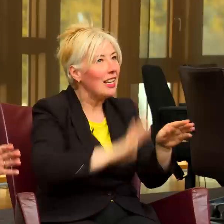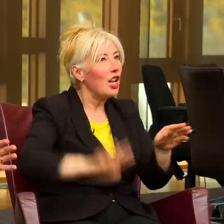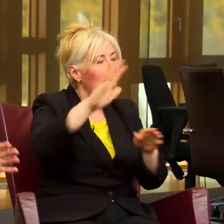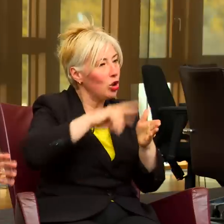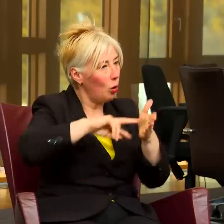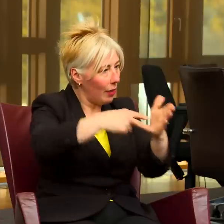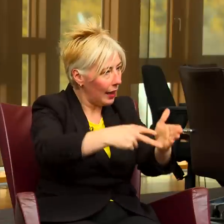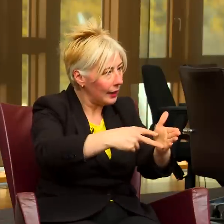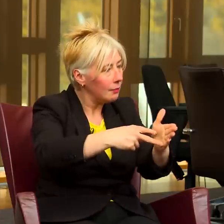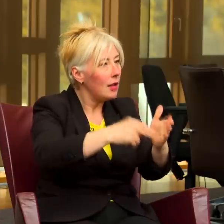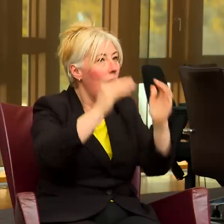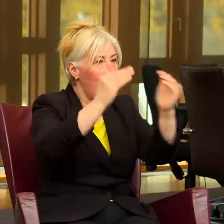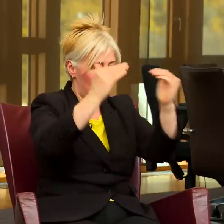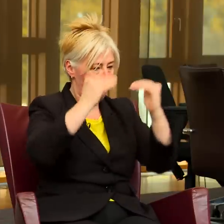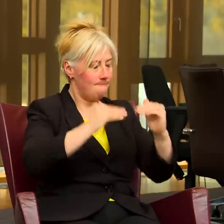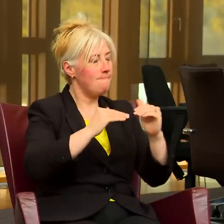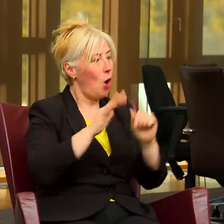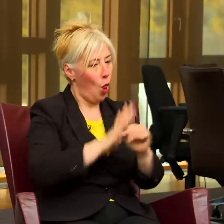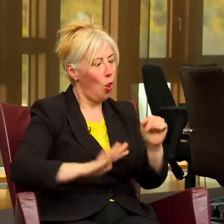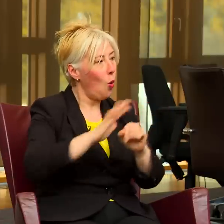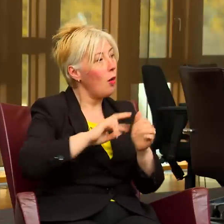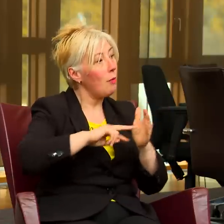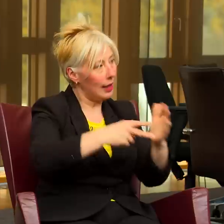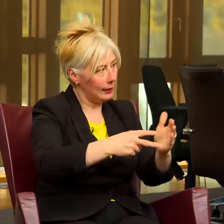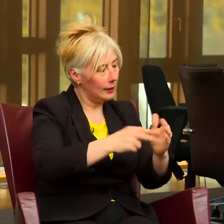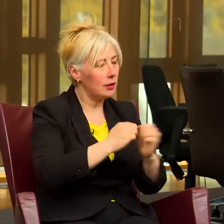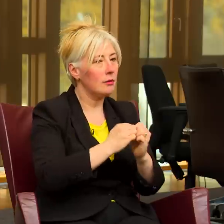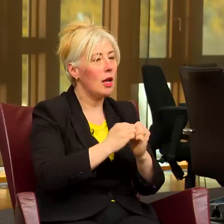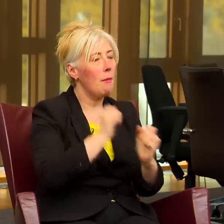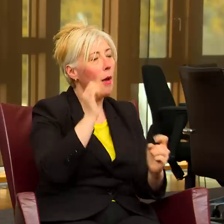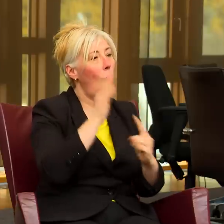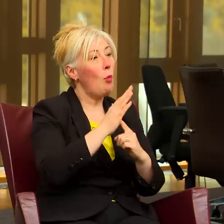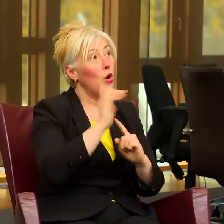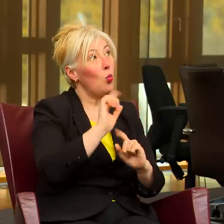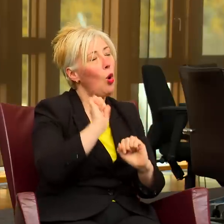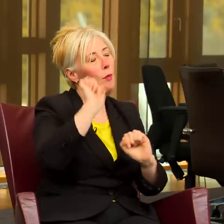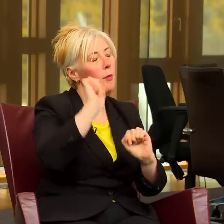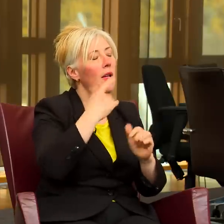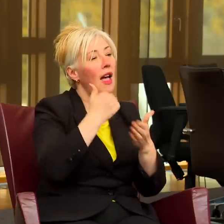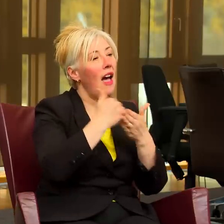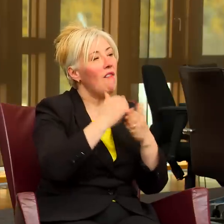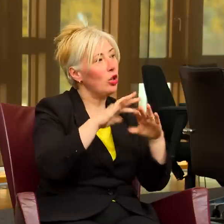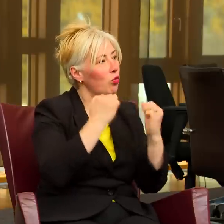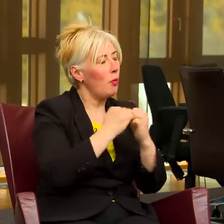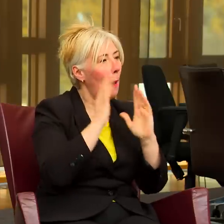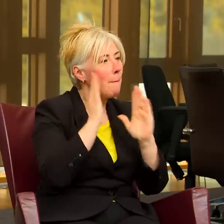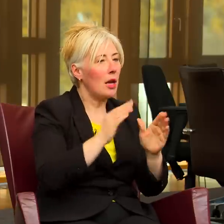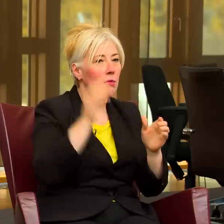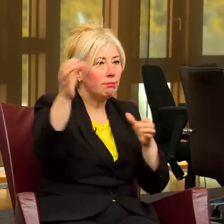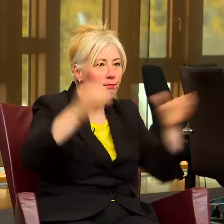that of the local plans and I think what's most important about that advisory board is that it's made up of many contributors from the deaf and